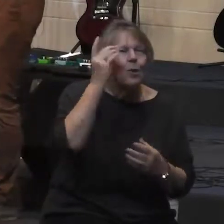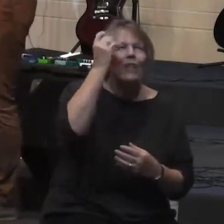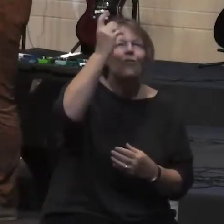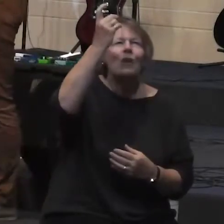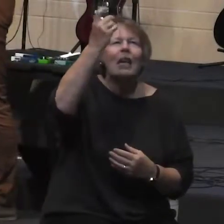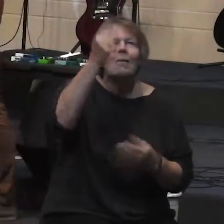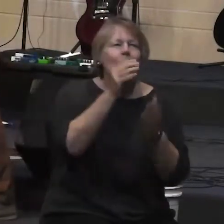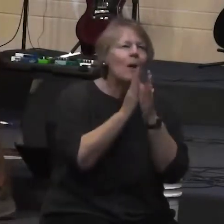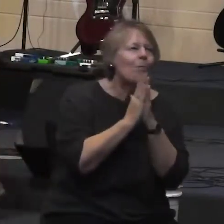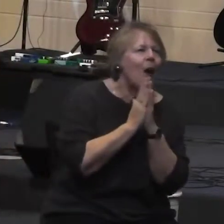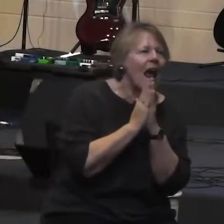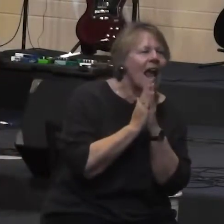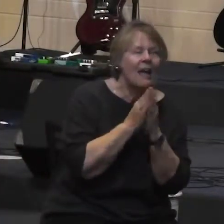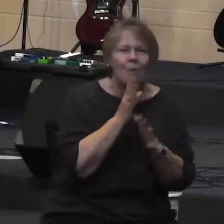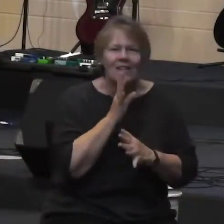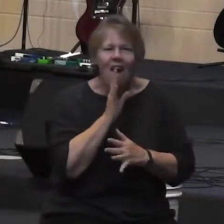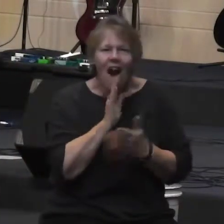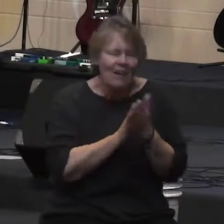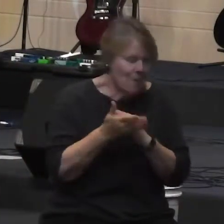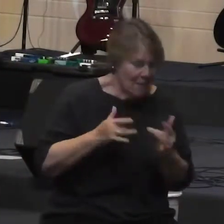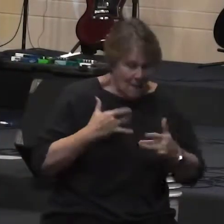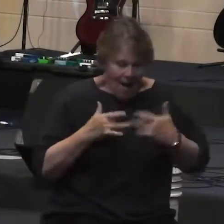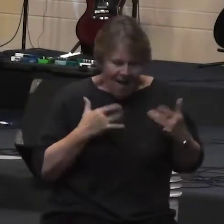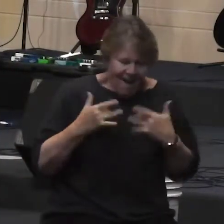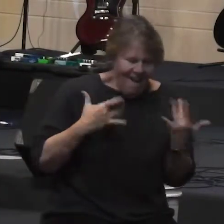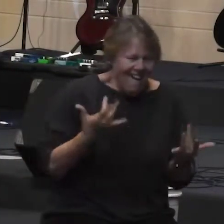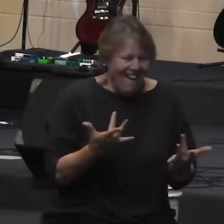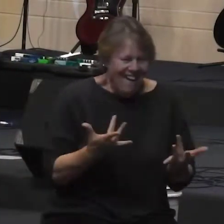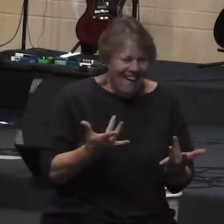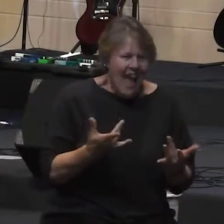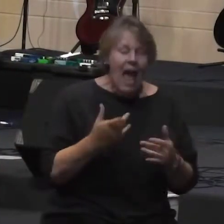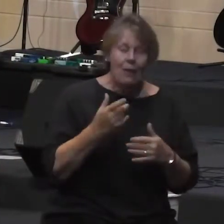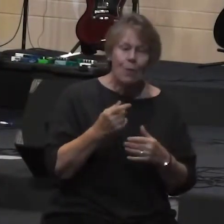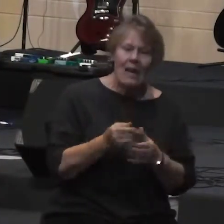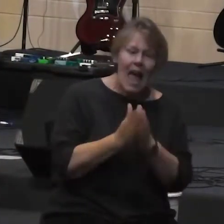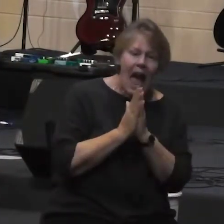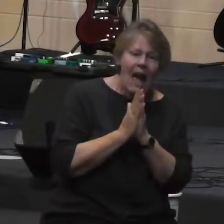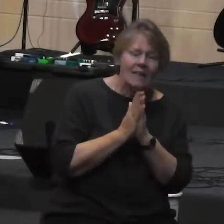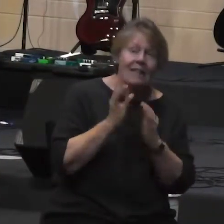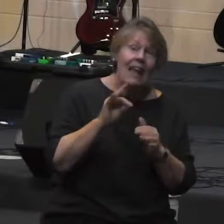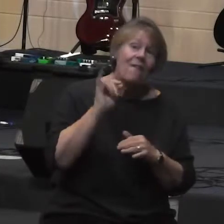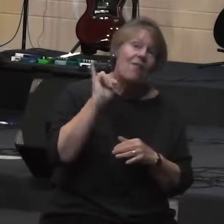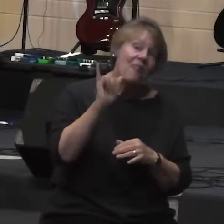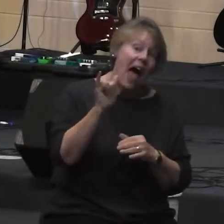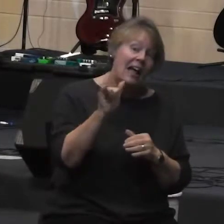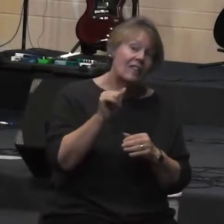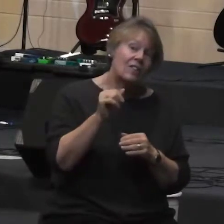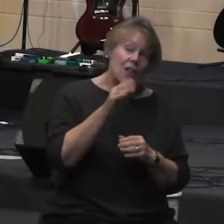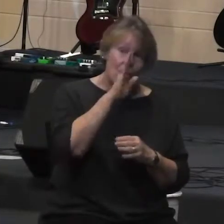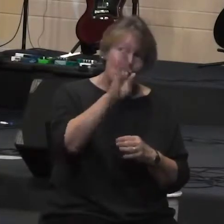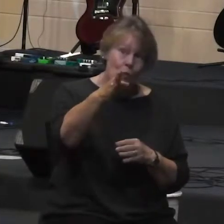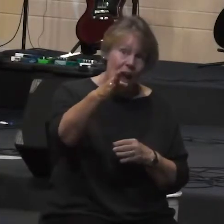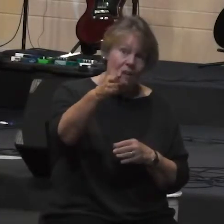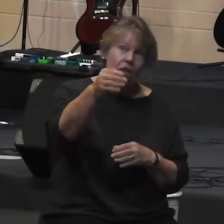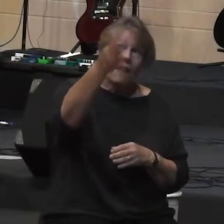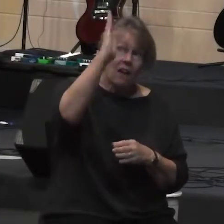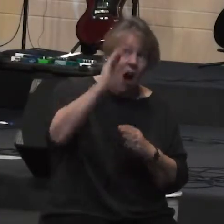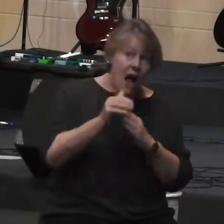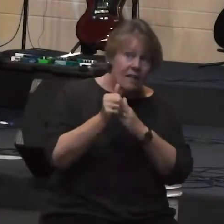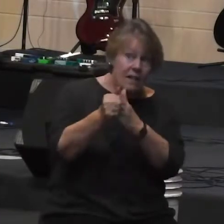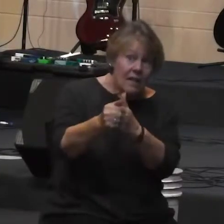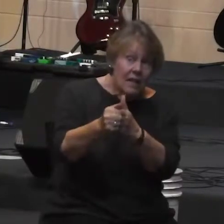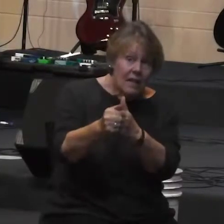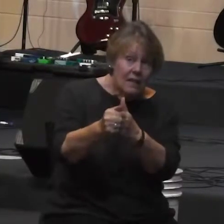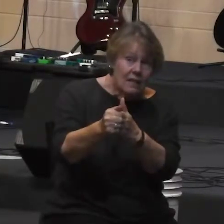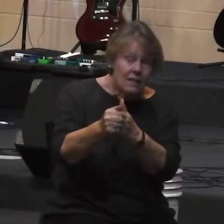and what inevitably happens then is we say okay if that's the direction God's leading us what provision do we need